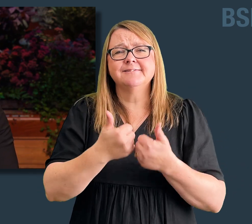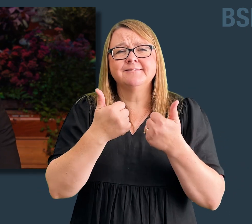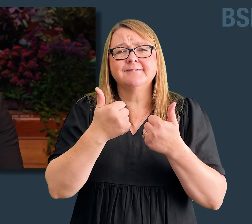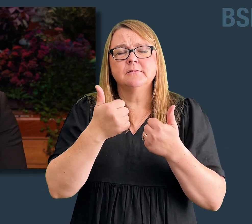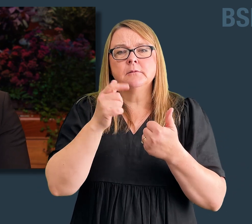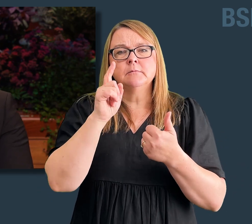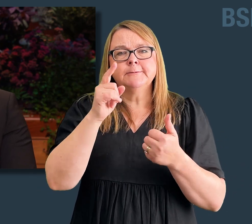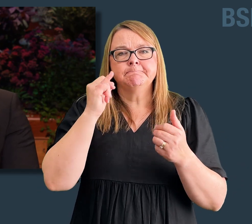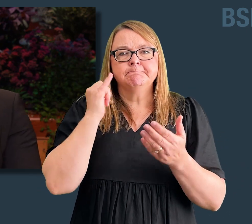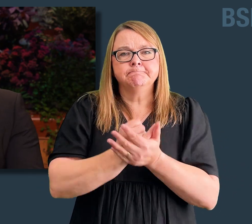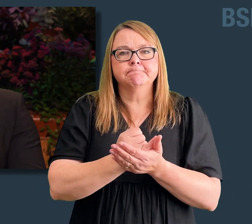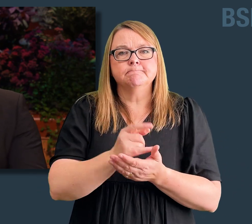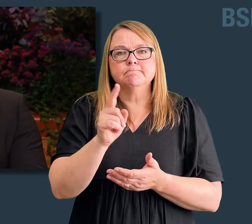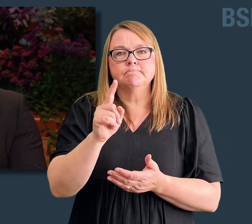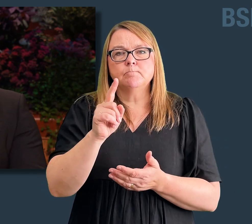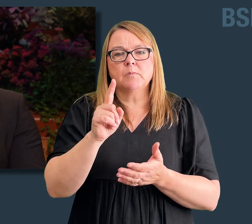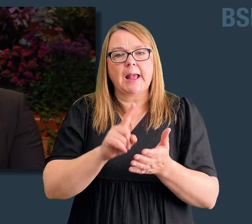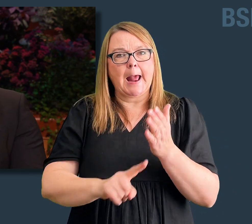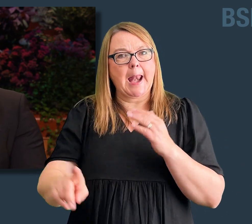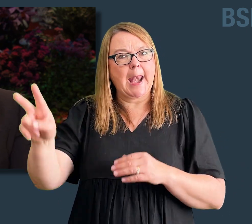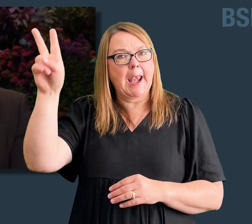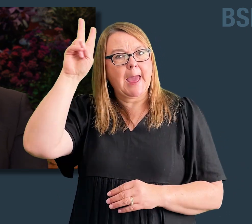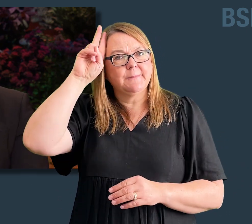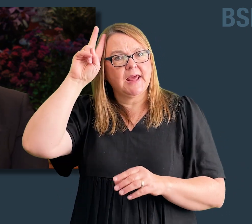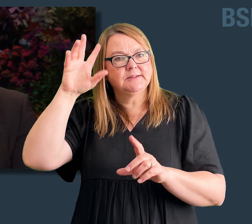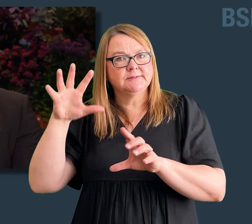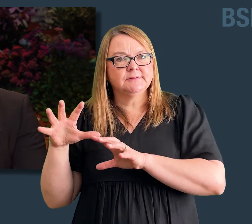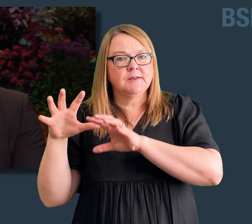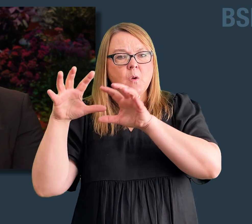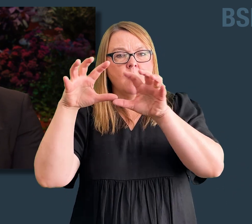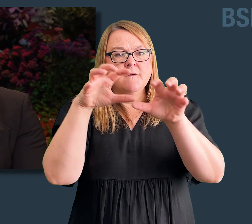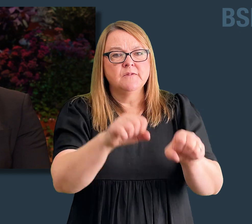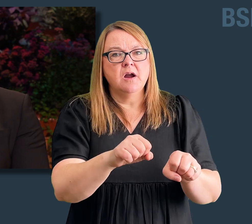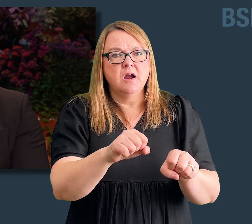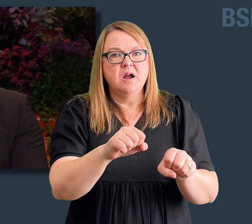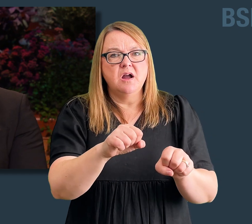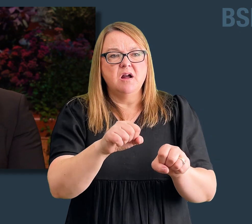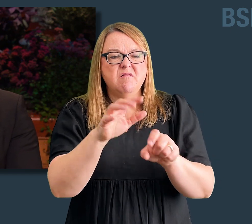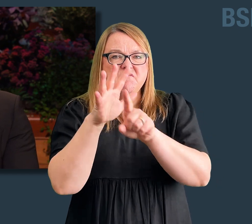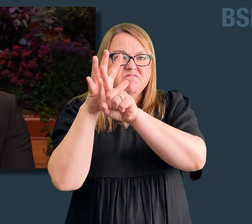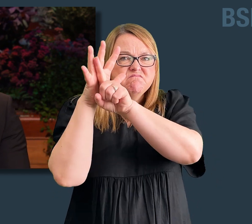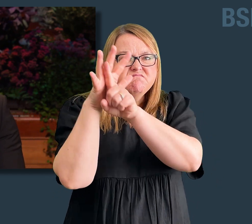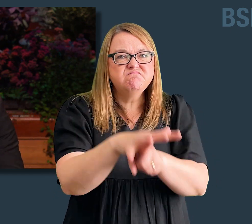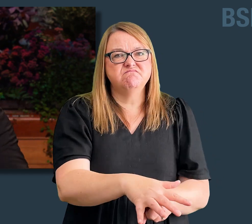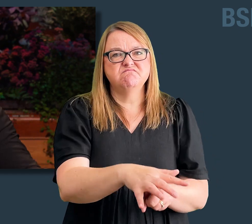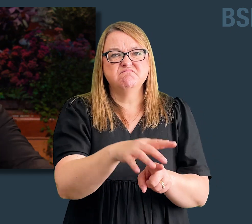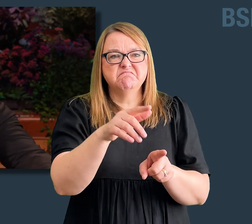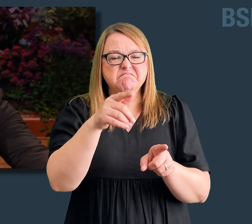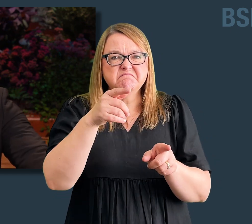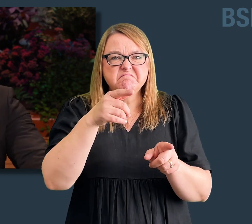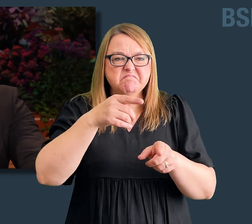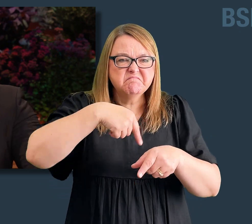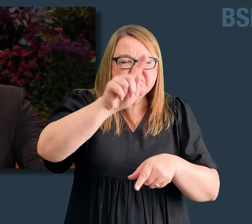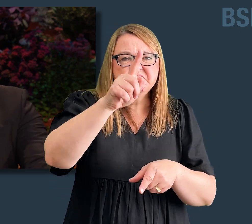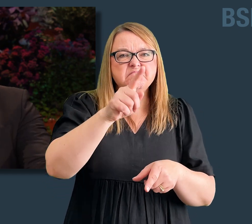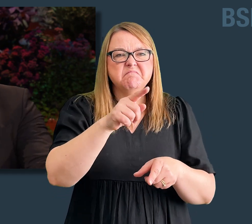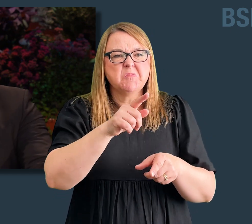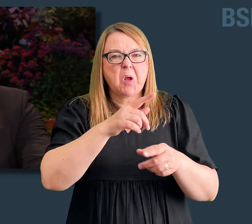enslaved by morality by morality group and stripped of the fundamental rights to